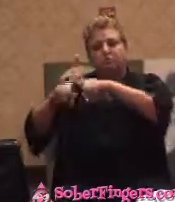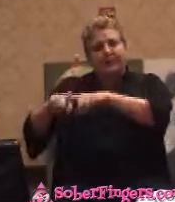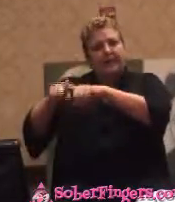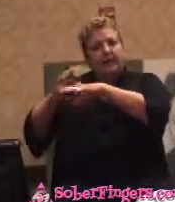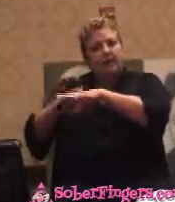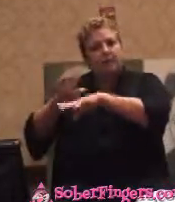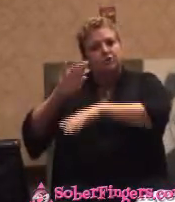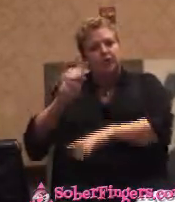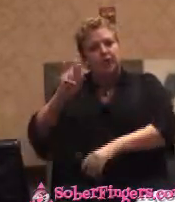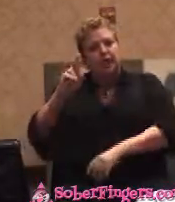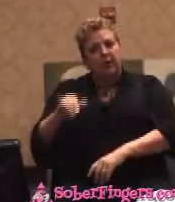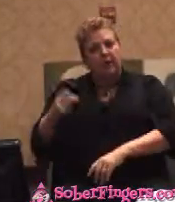He'll be your strength.